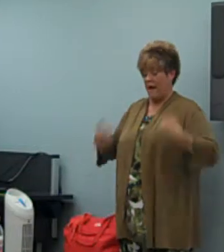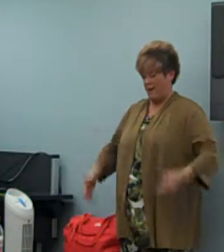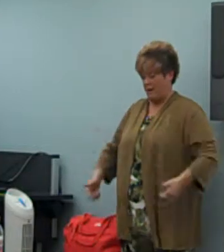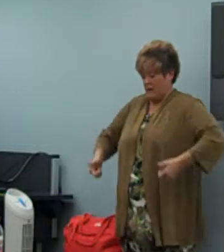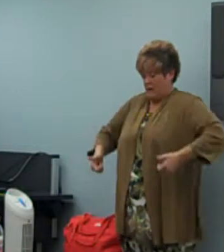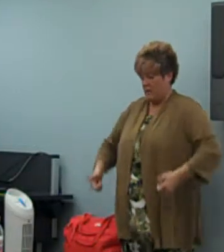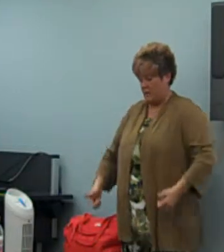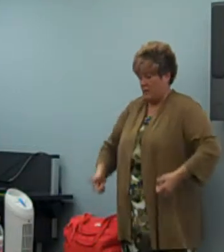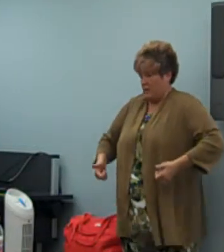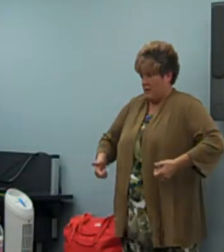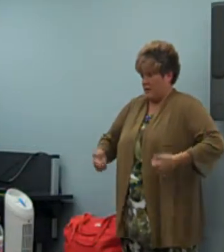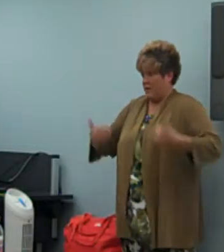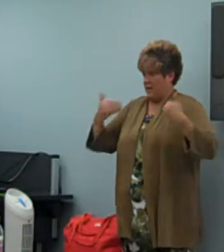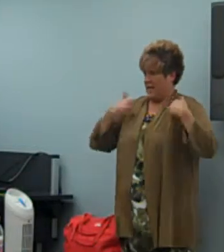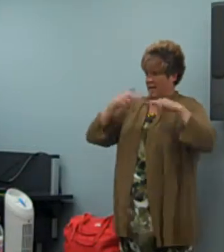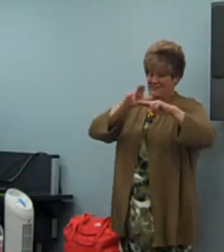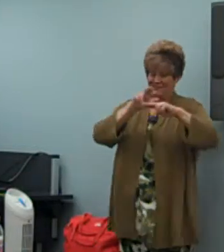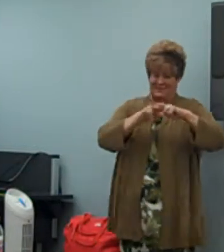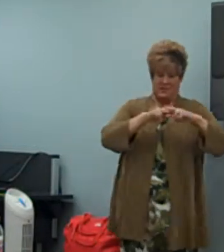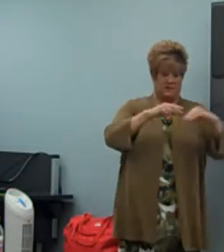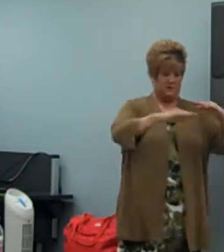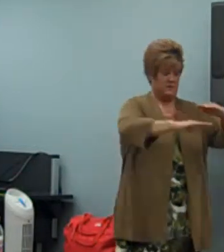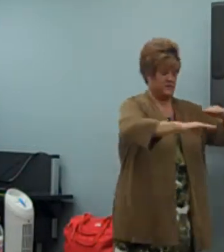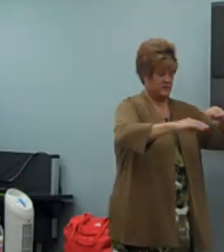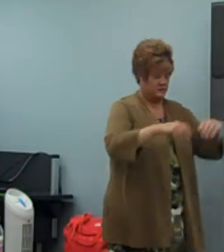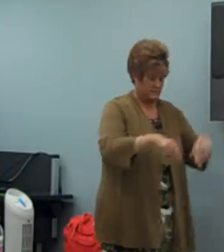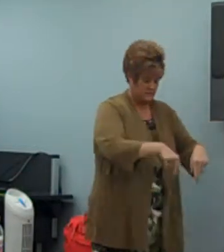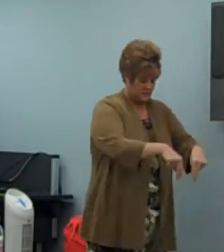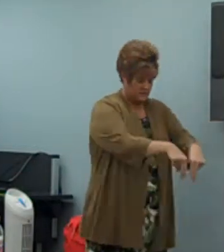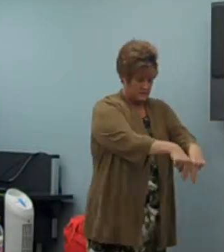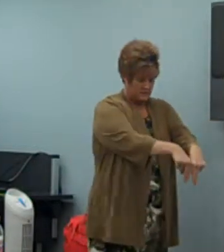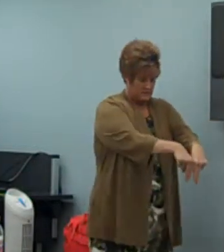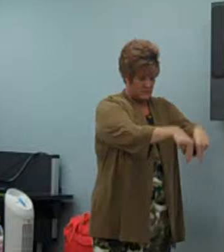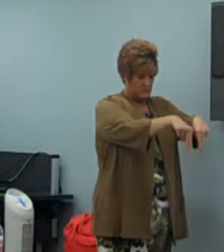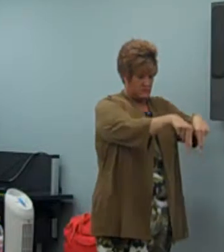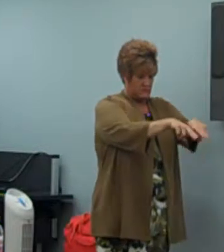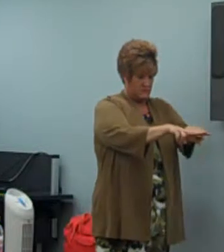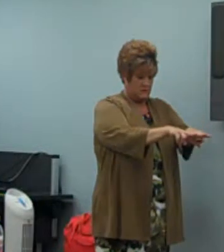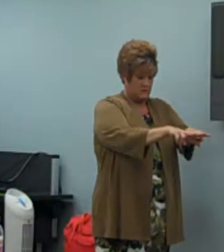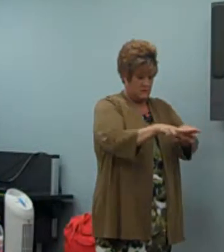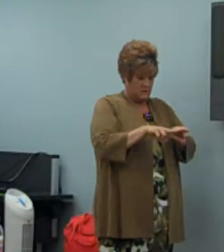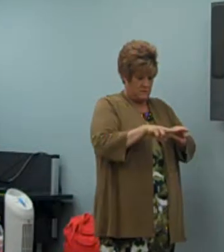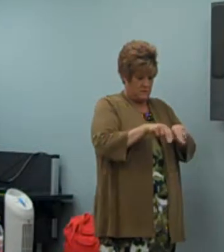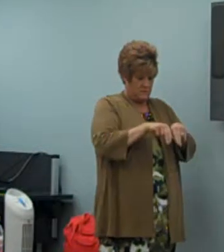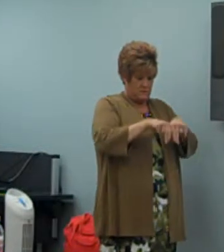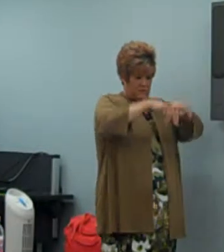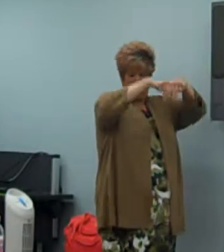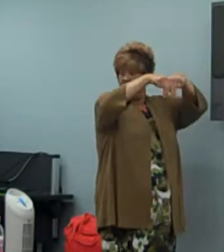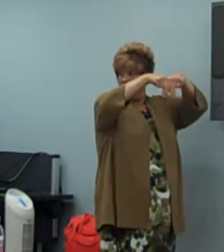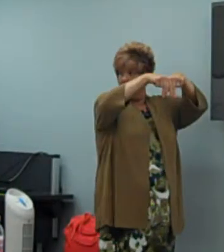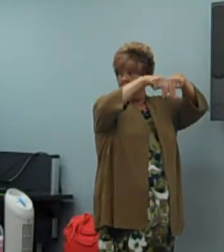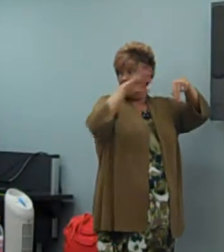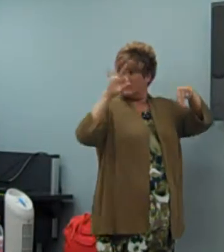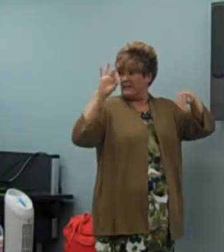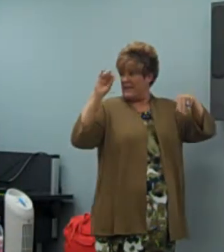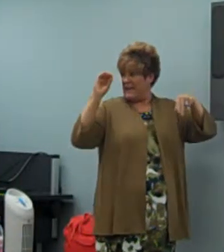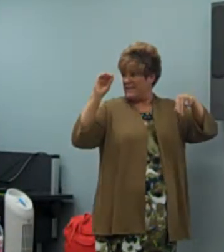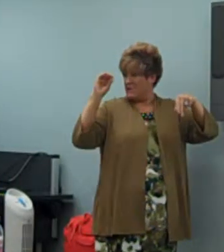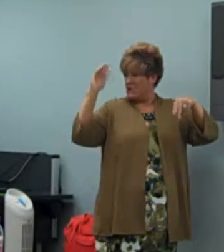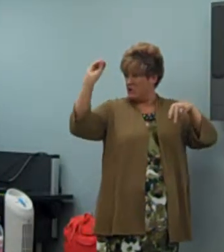sit all day in that situation. And, for example, we have our desks and everything